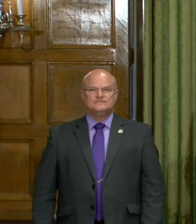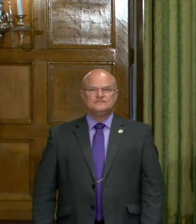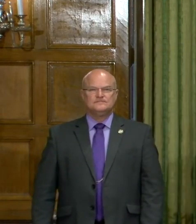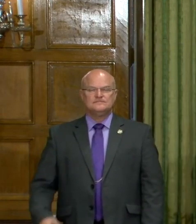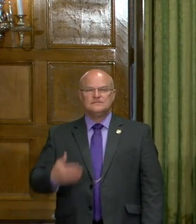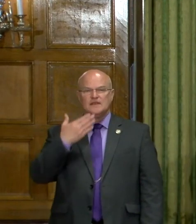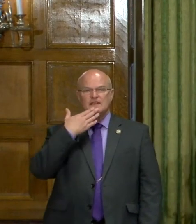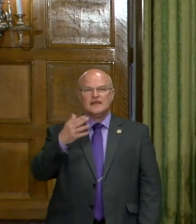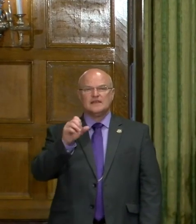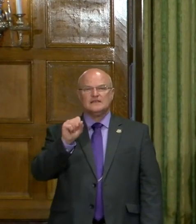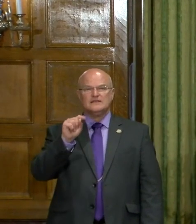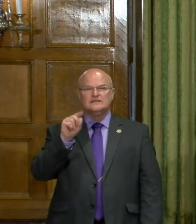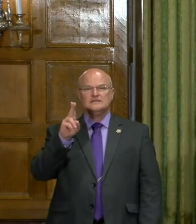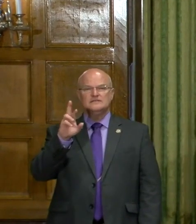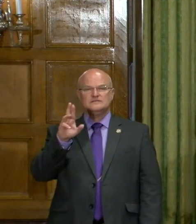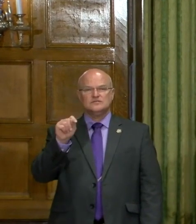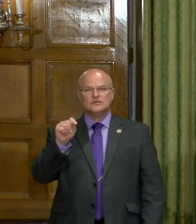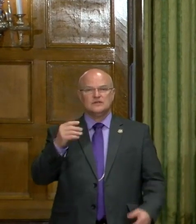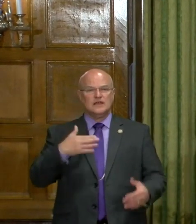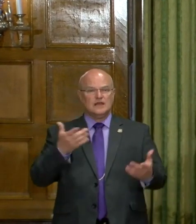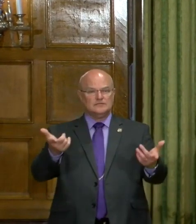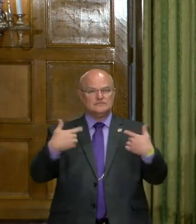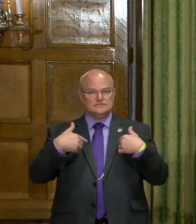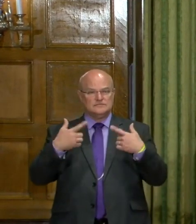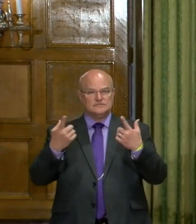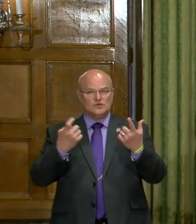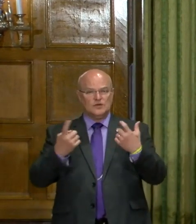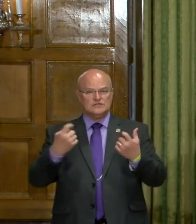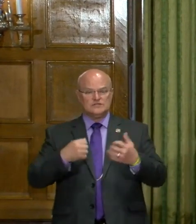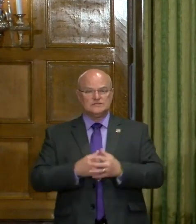Thank you, Stuart. And with that, we're happy to take any questions.